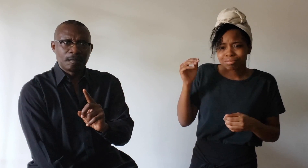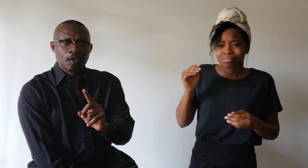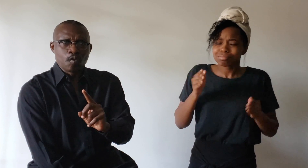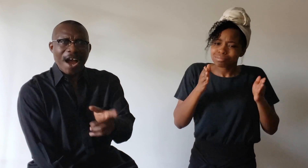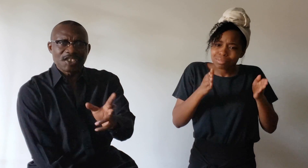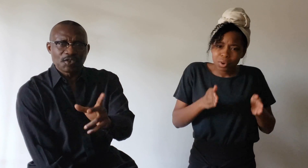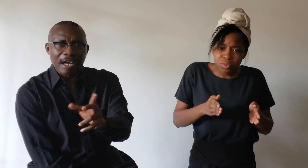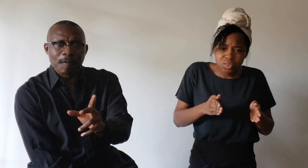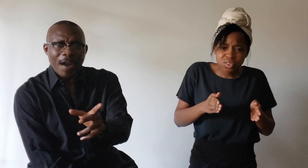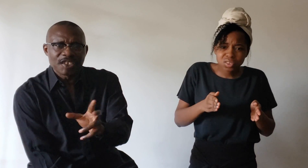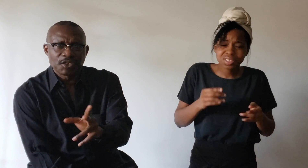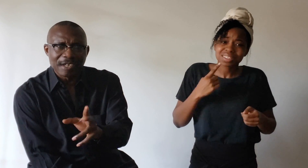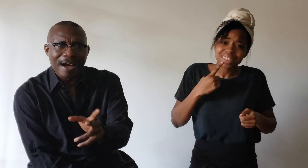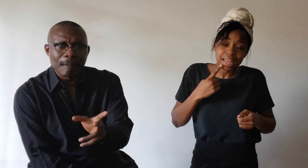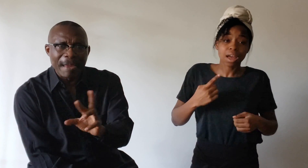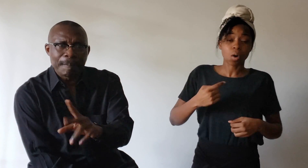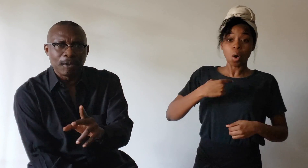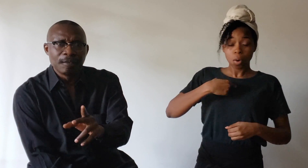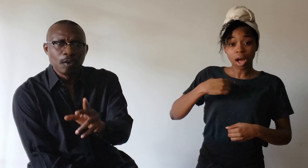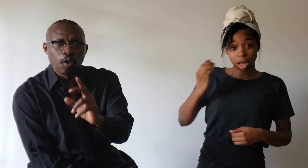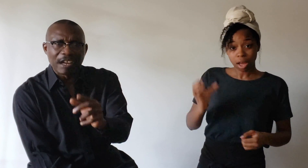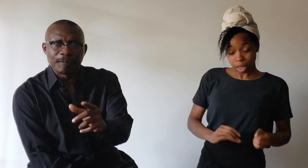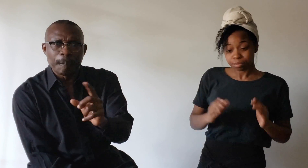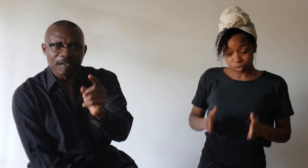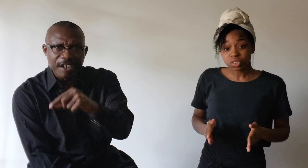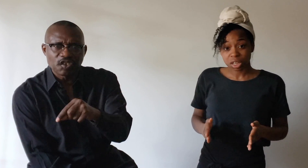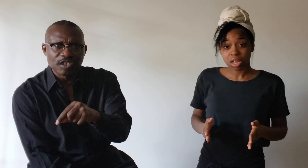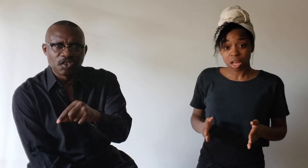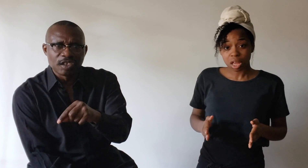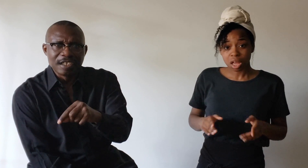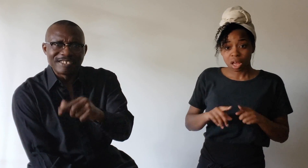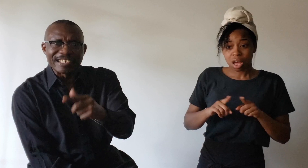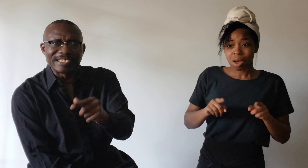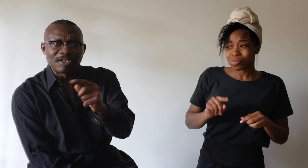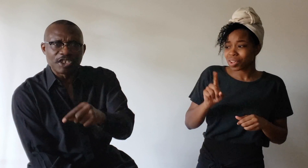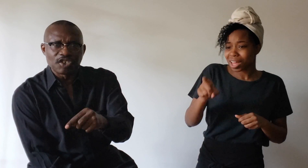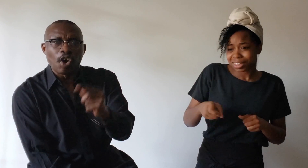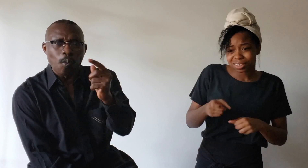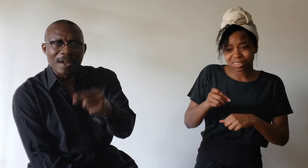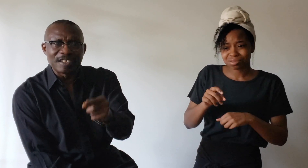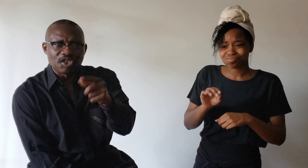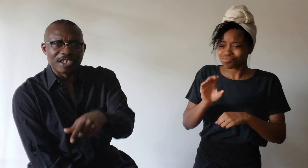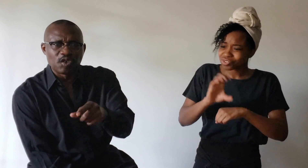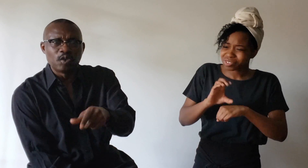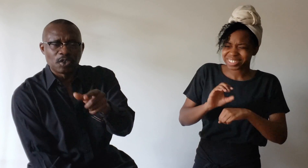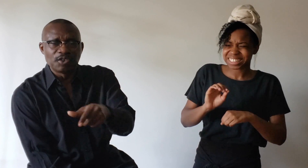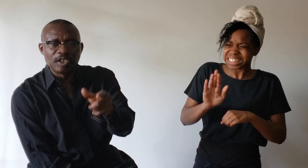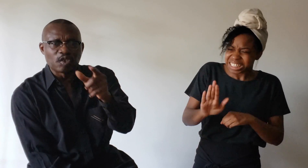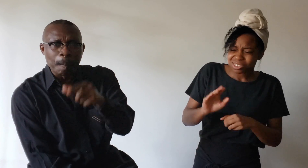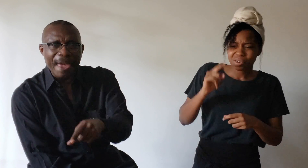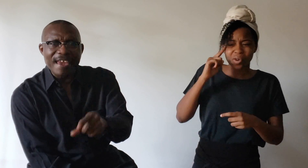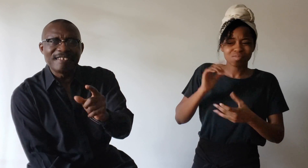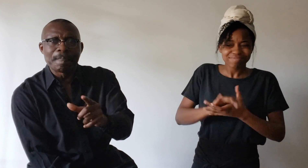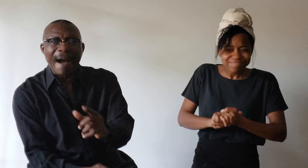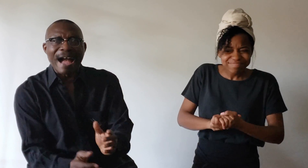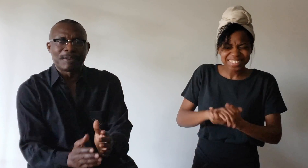Why should others? Why should other people who claim to be Christians tell the church or want the church to disobey the Bible,